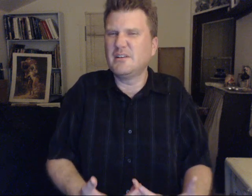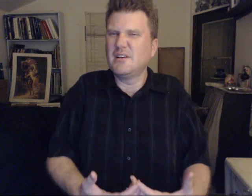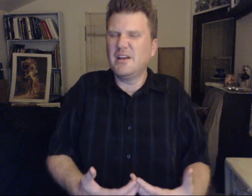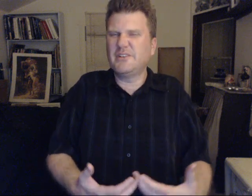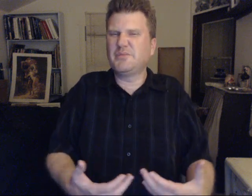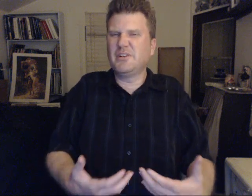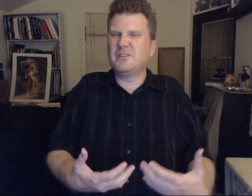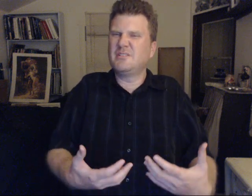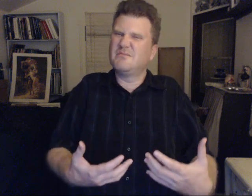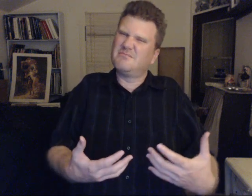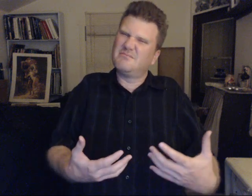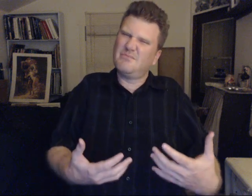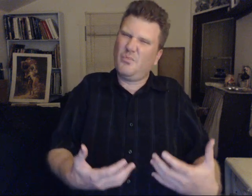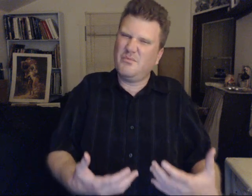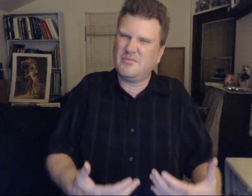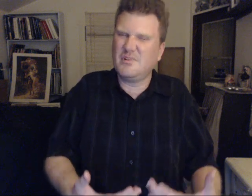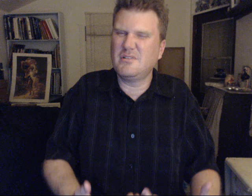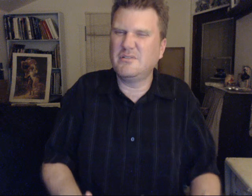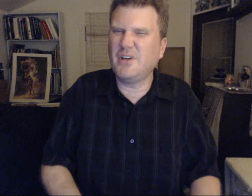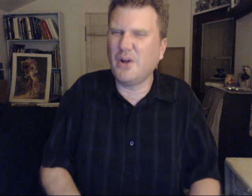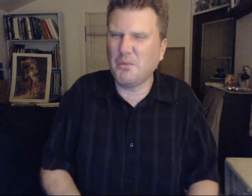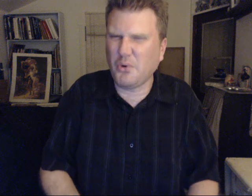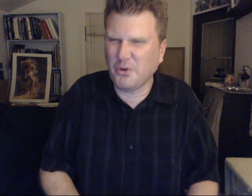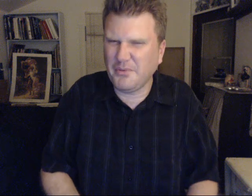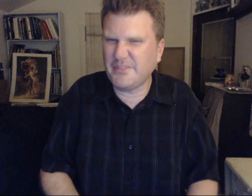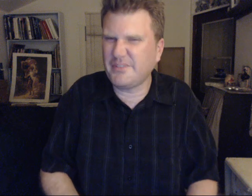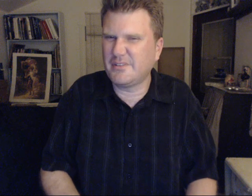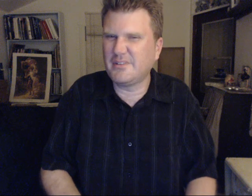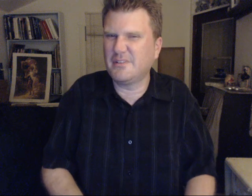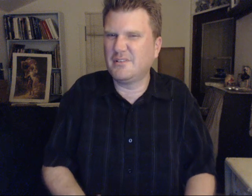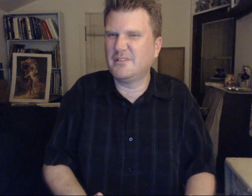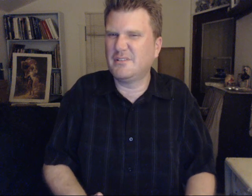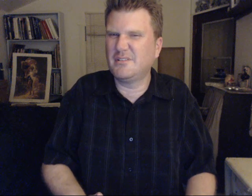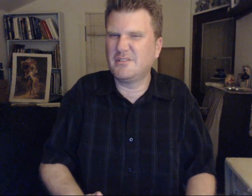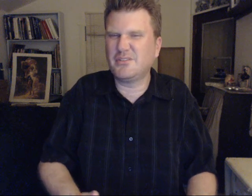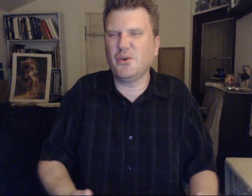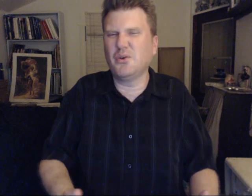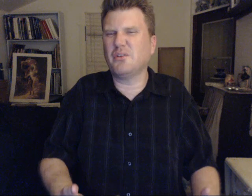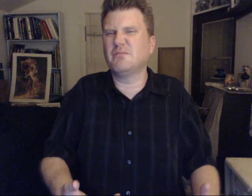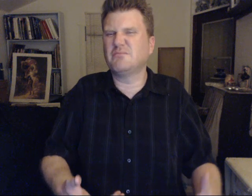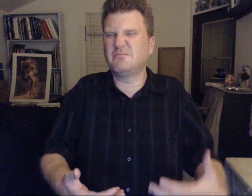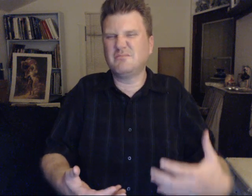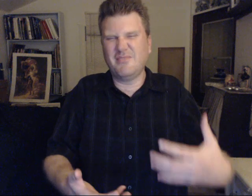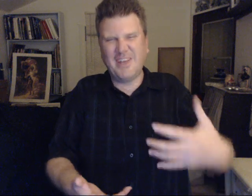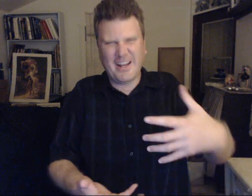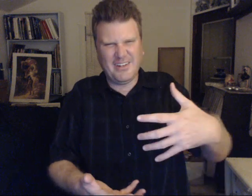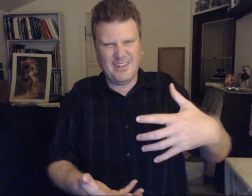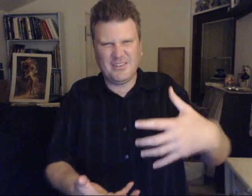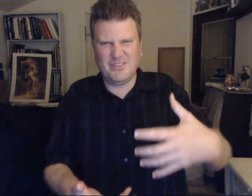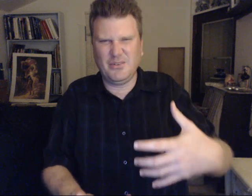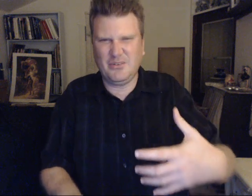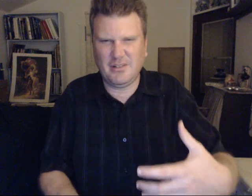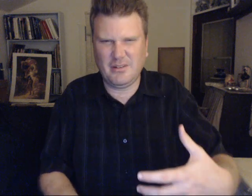It's been. Done on purpose. So you're. Not connected to each other.